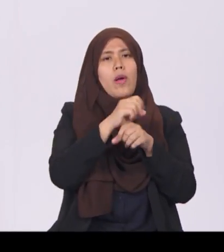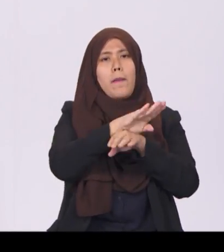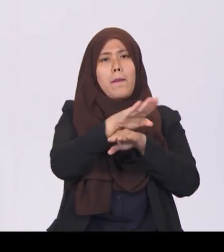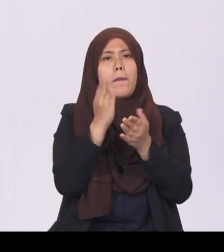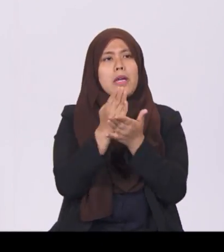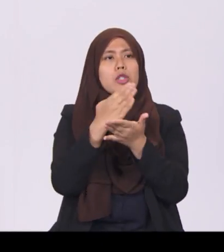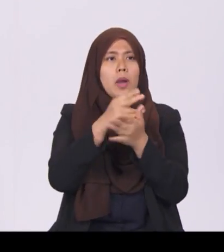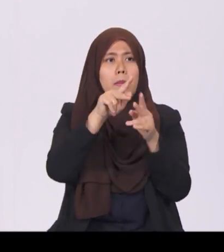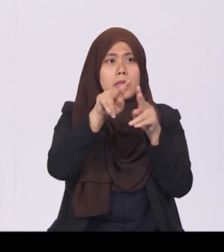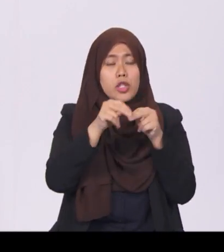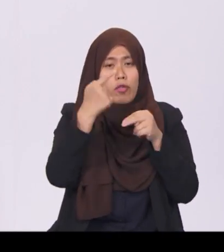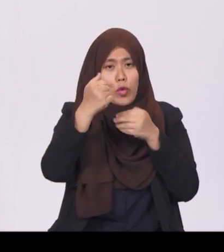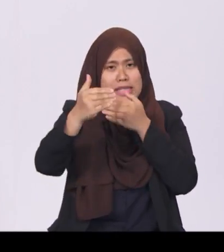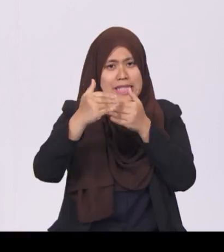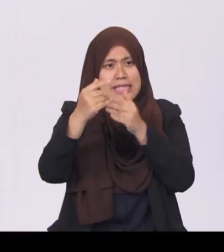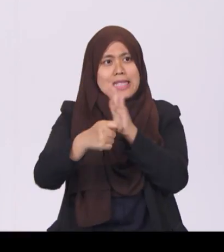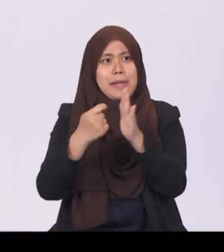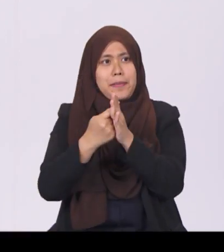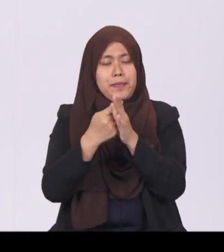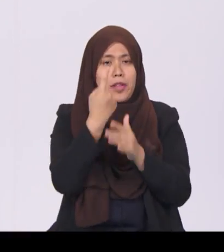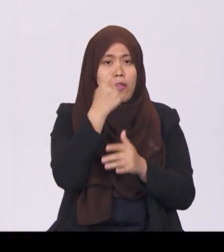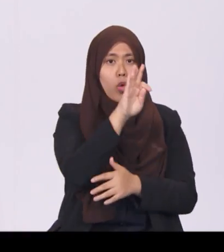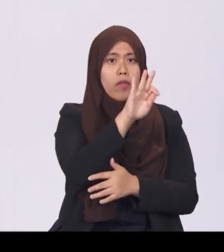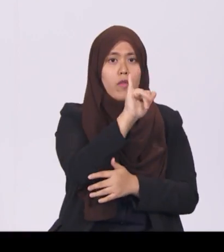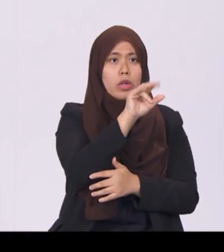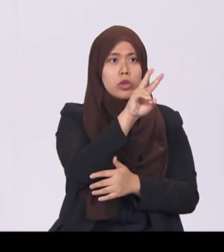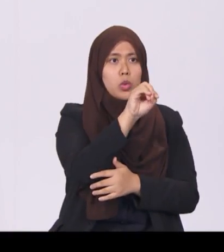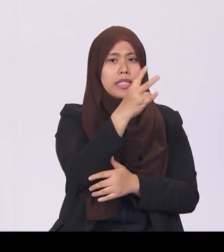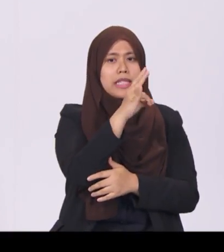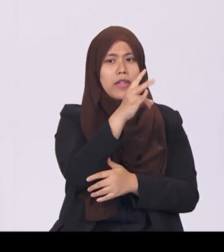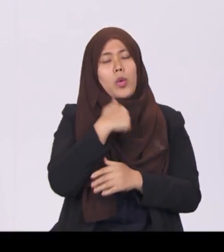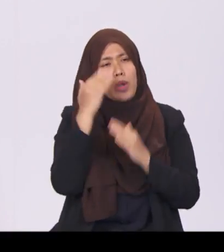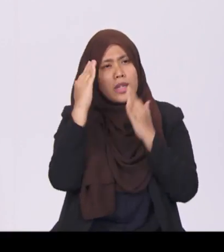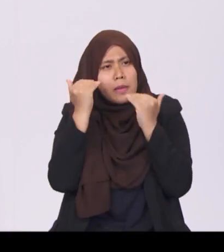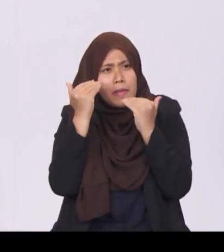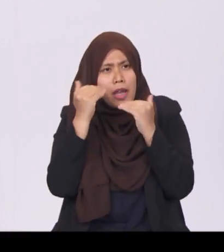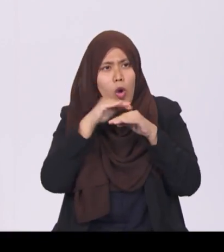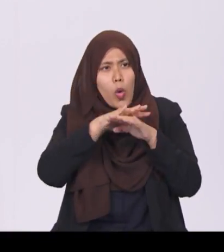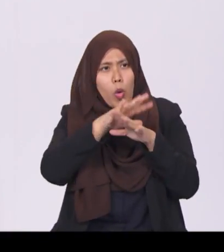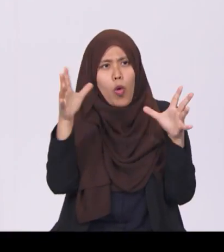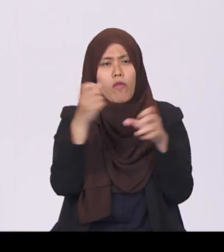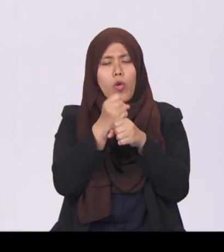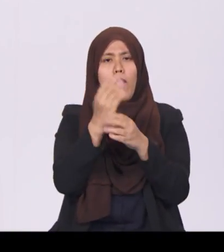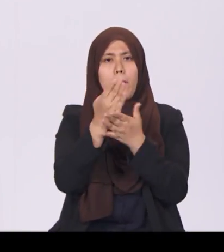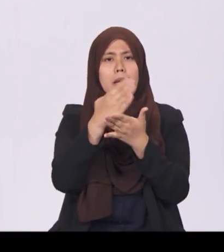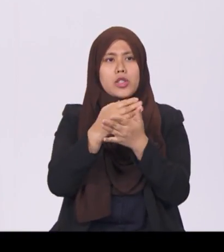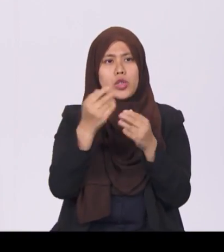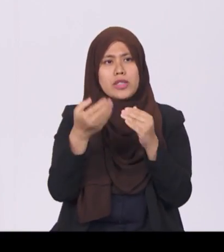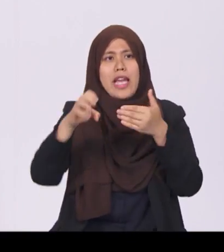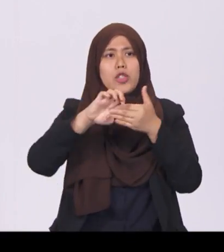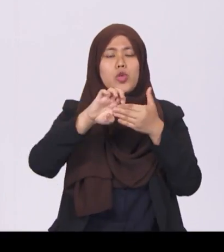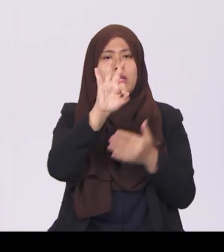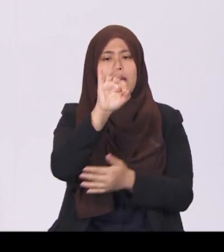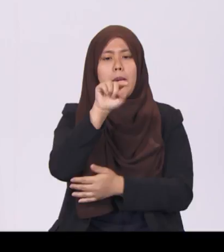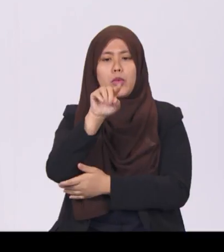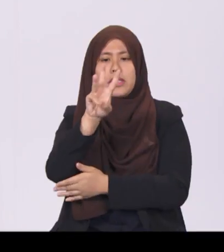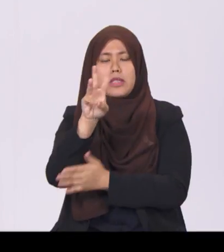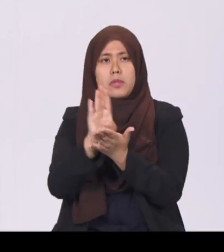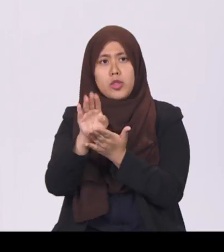For FY 2017, we expect an overall budget surplus of $9.6 billion or 2.1%